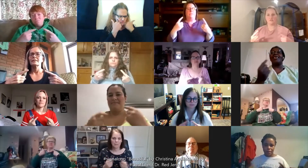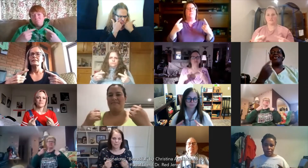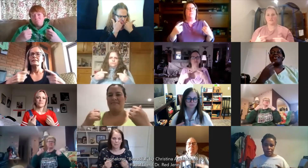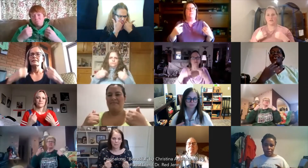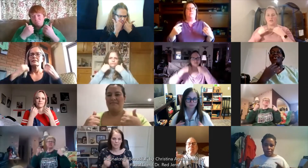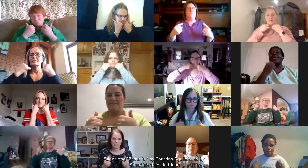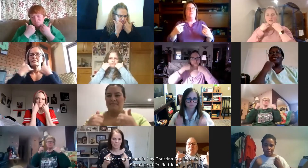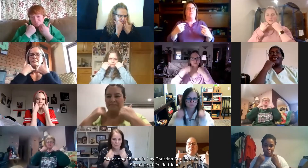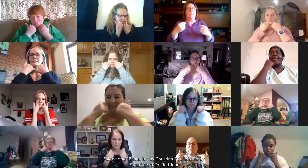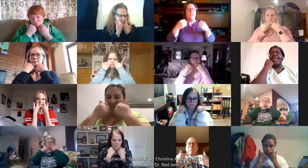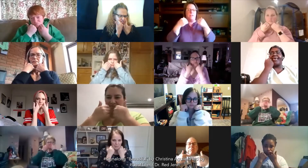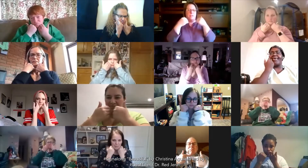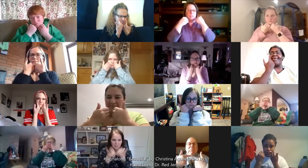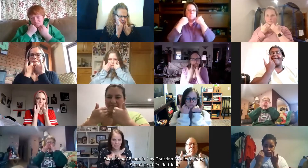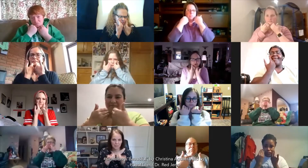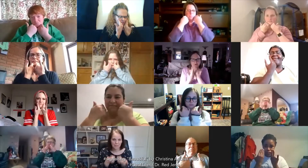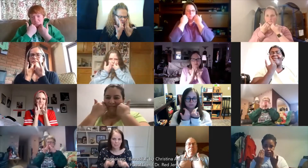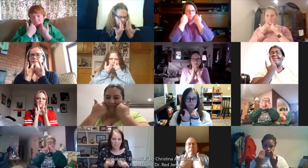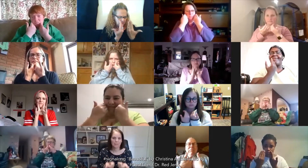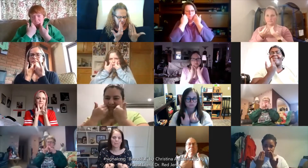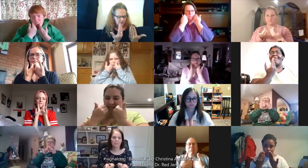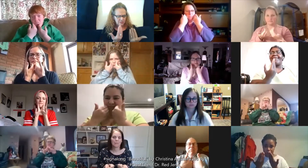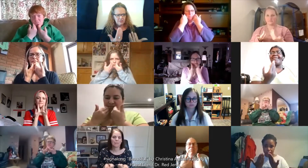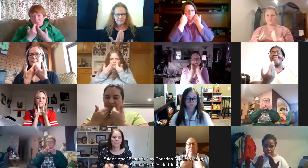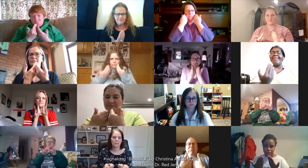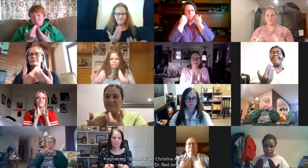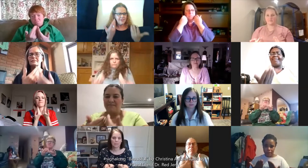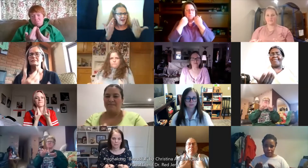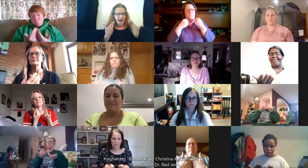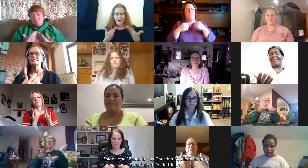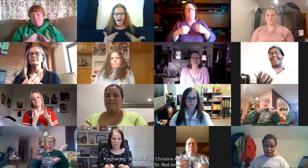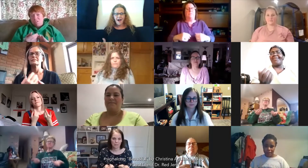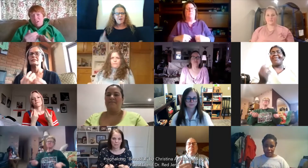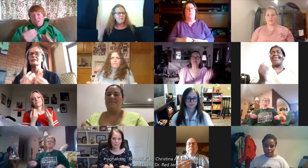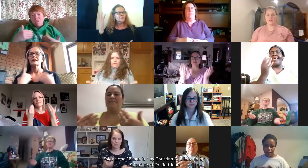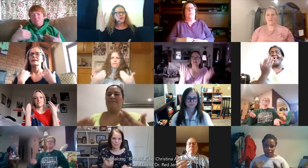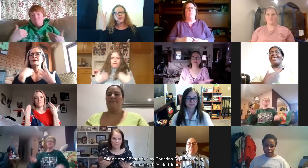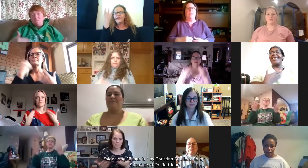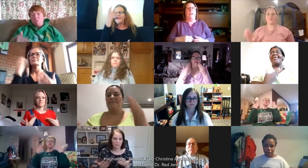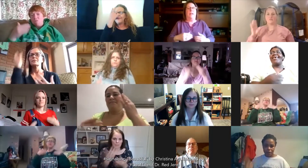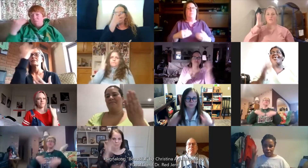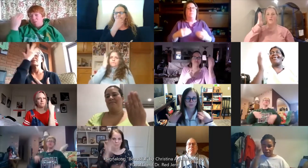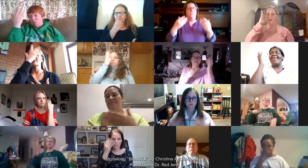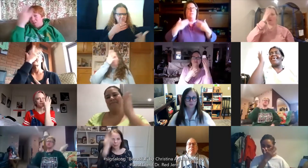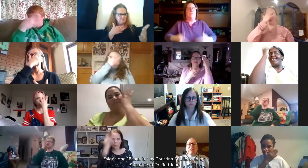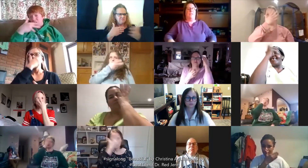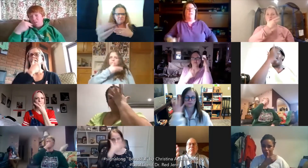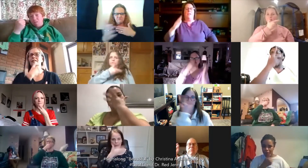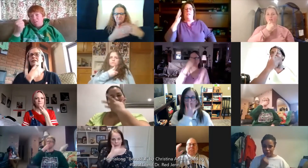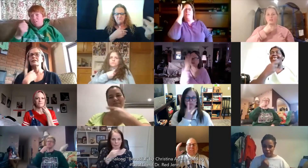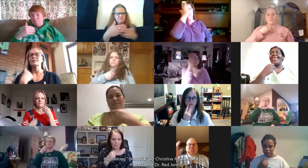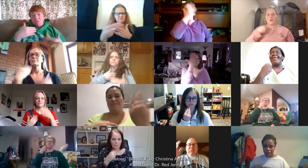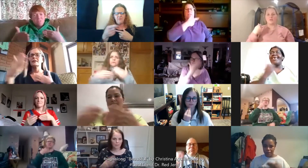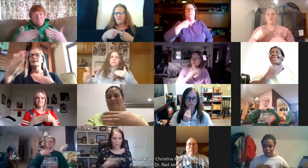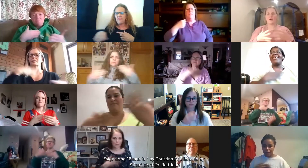right. I am beautiful. No matter what they